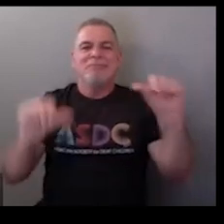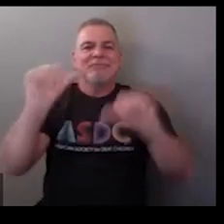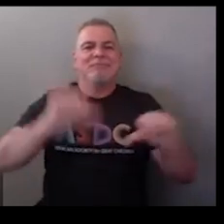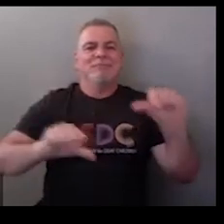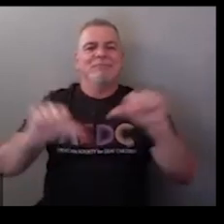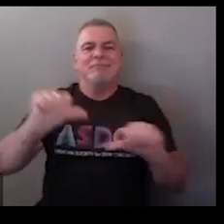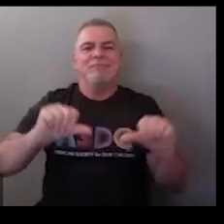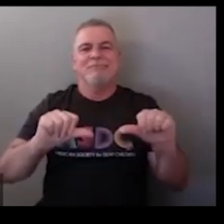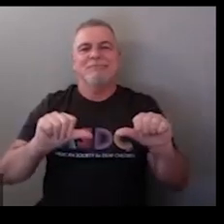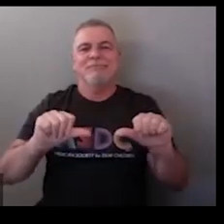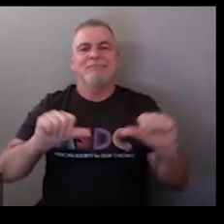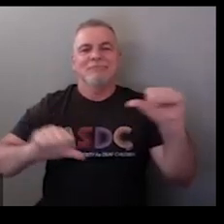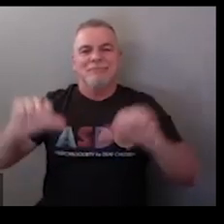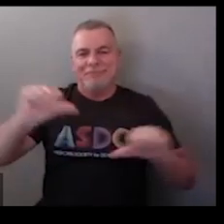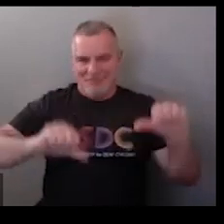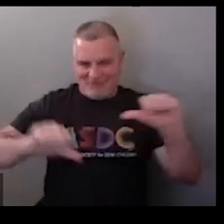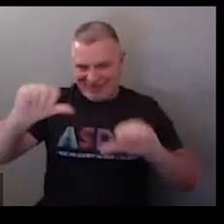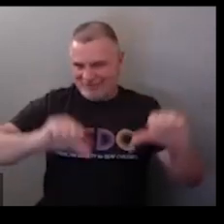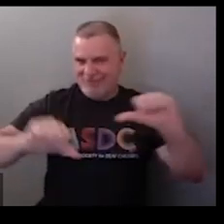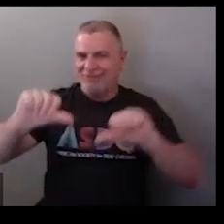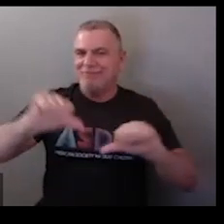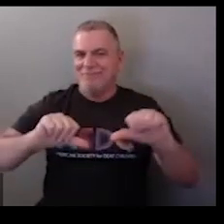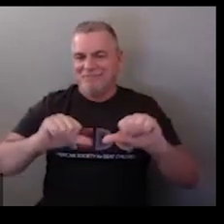okay so let's go back to reviewing science